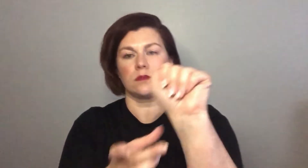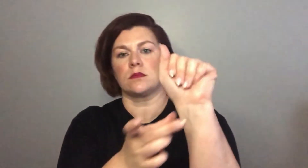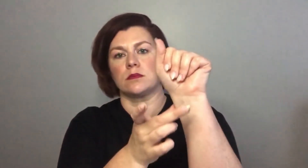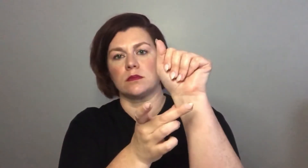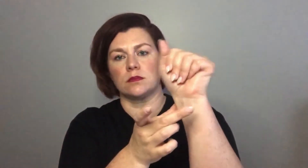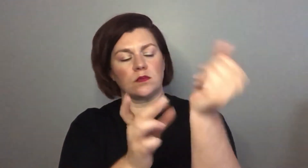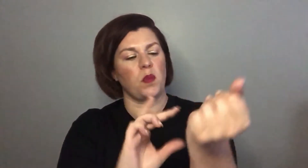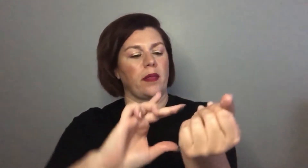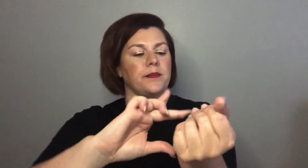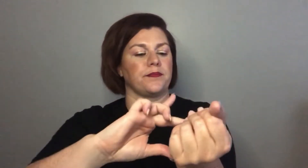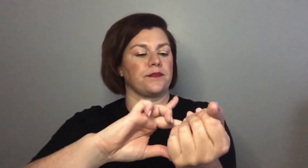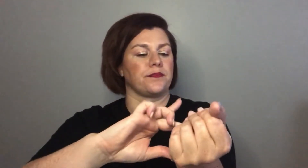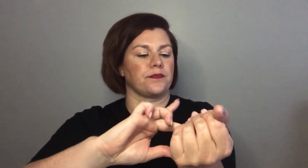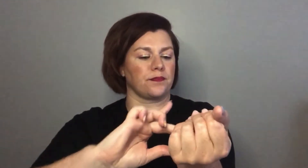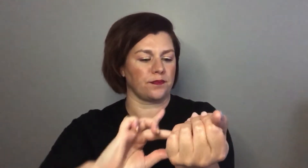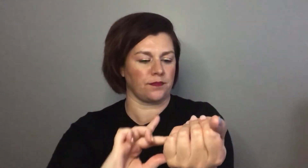guys look at this guys look at this